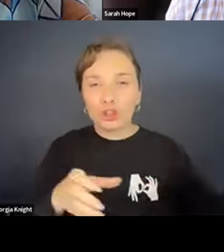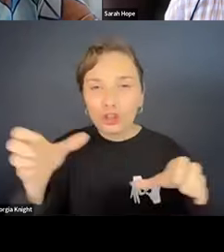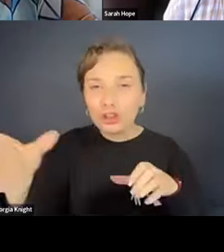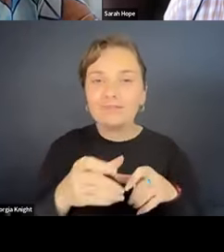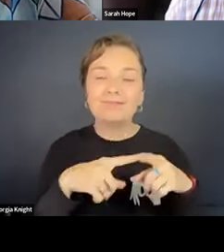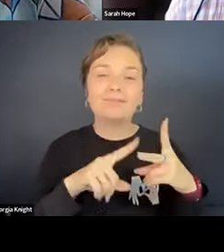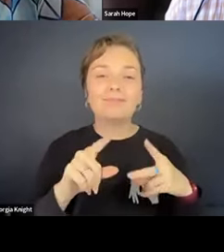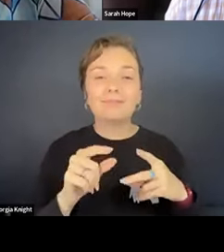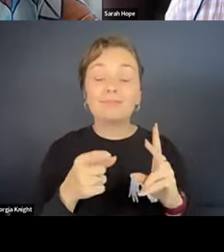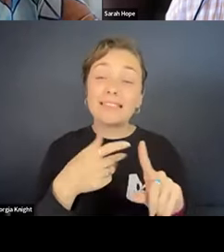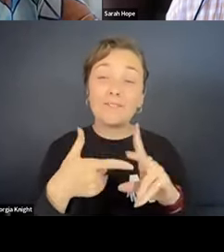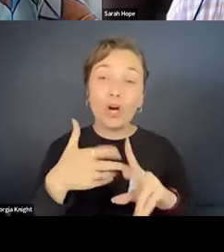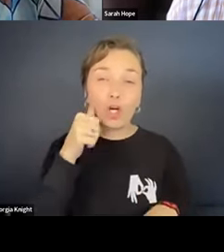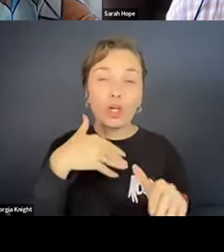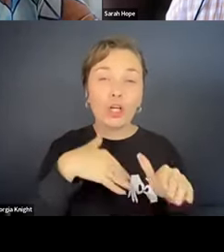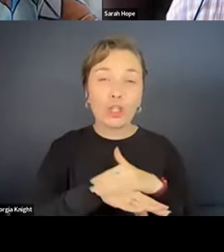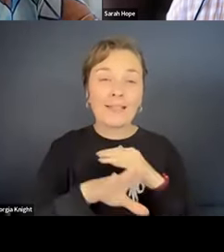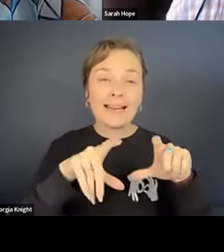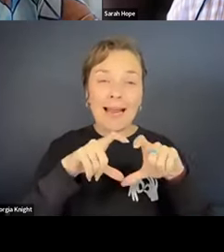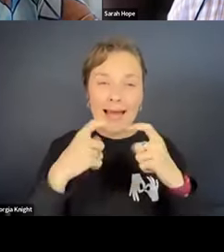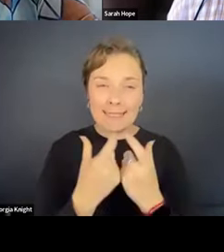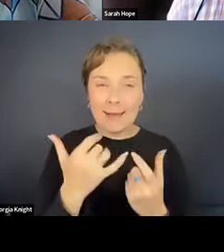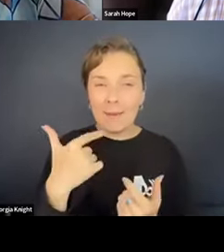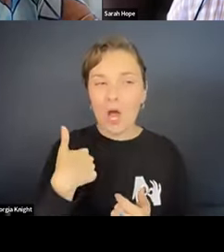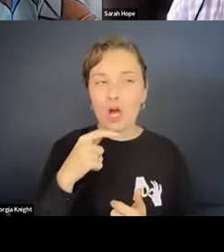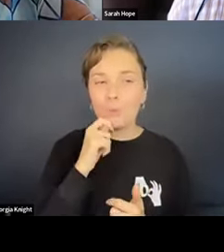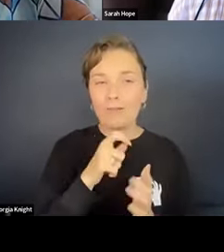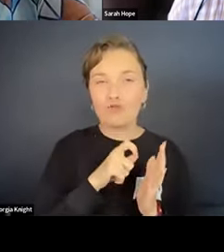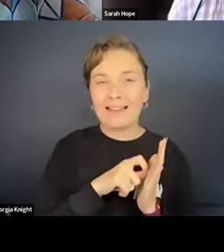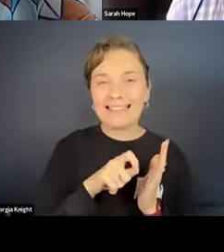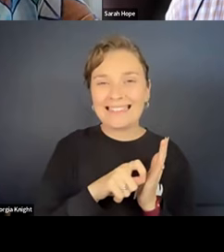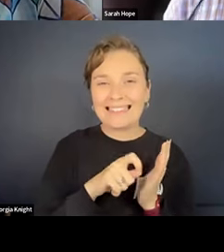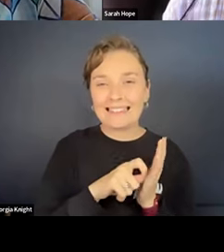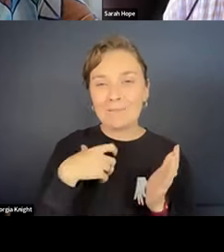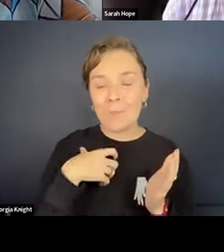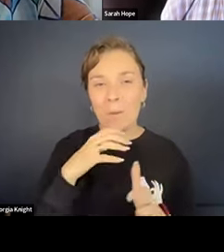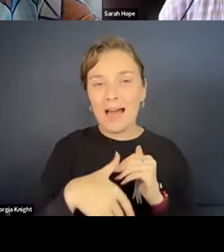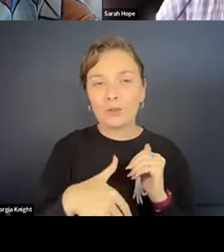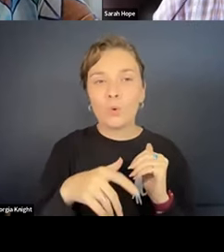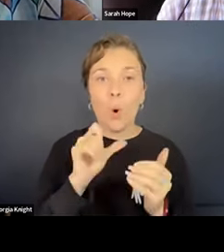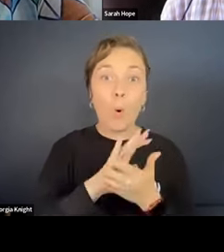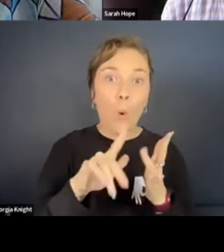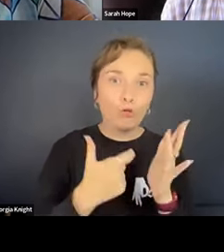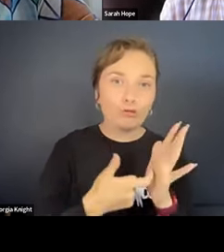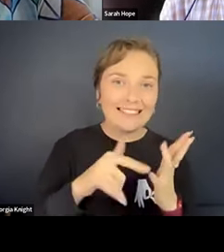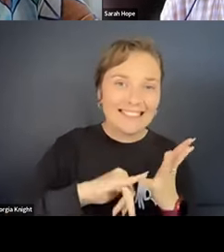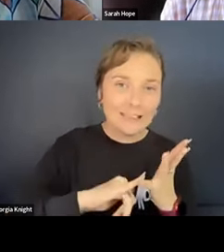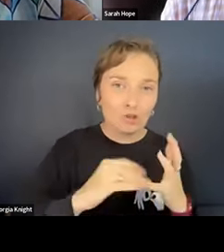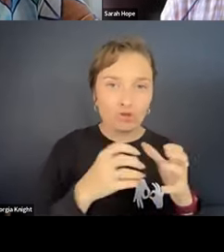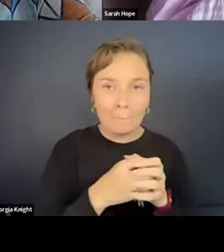be used in classrooms, I maybe would have written more about, say, a chorus or that kind of